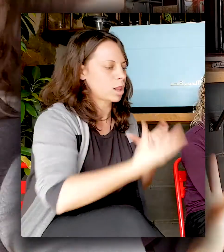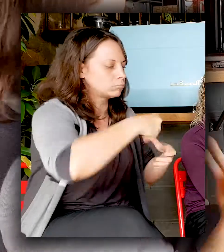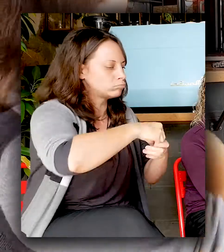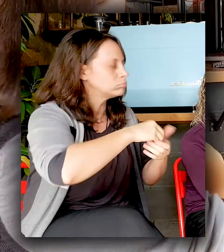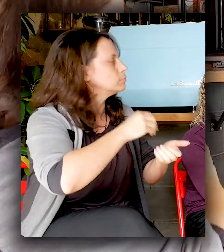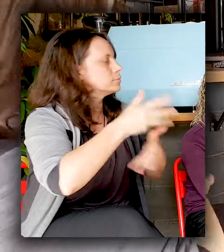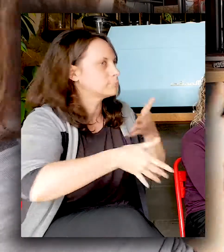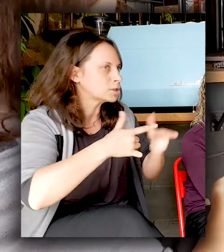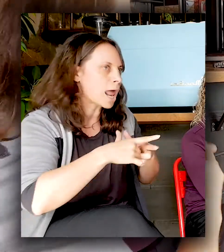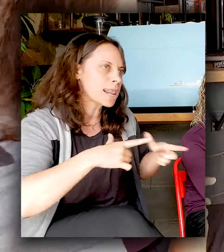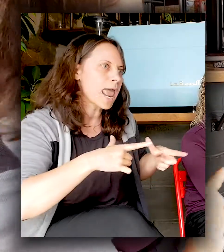something you love is, you know.